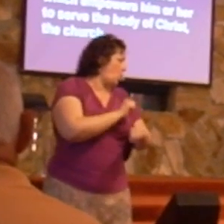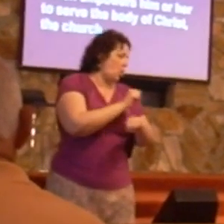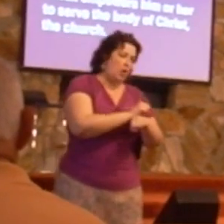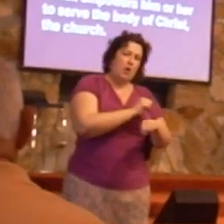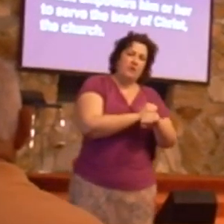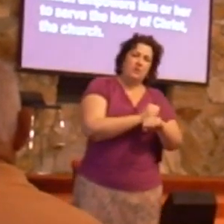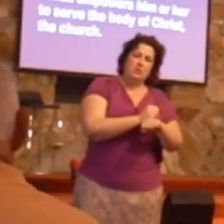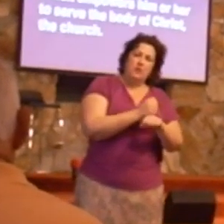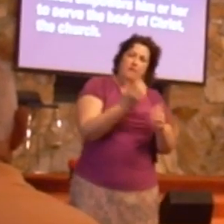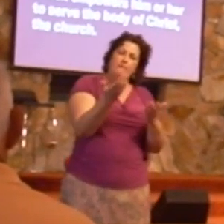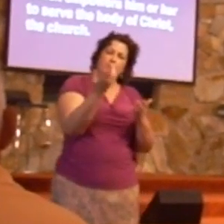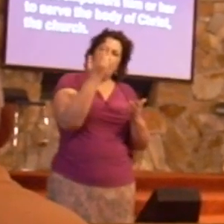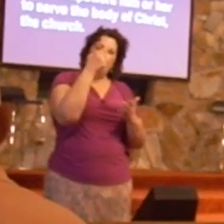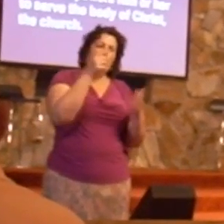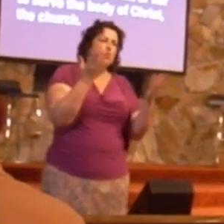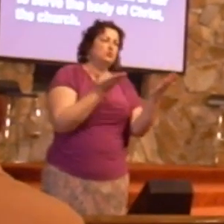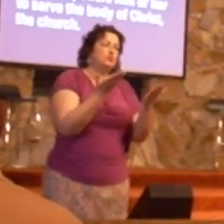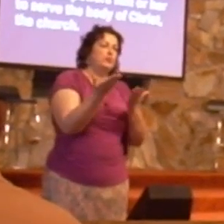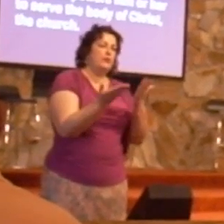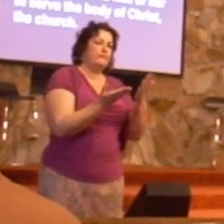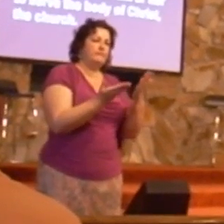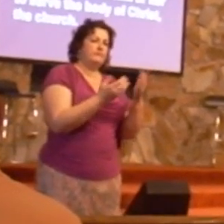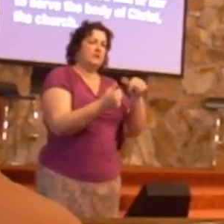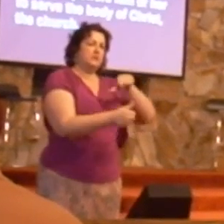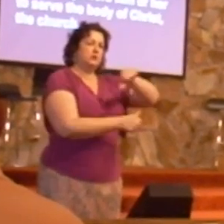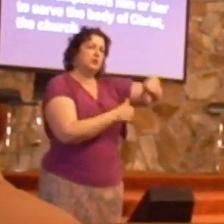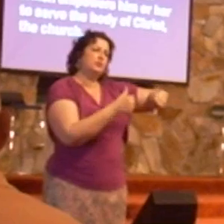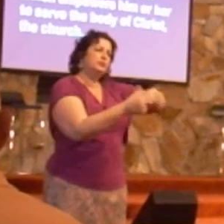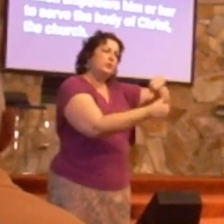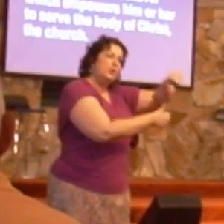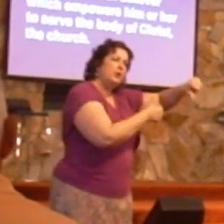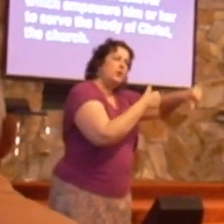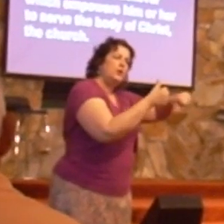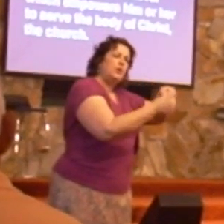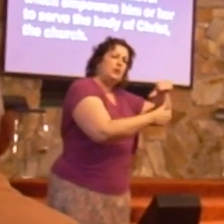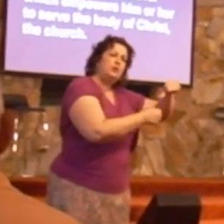serve one another, to build the church.